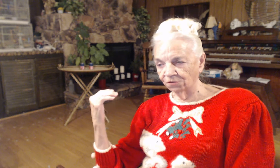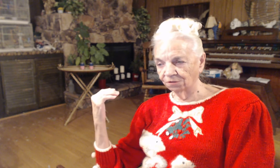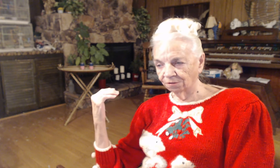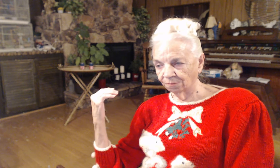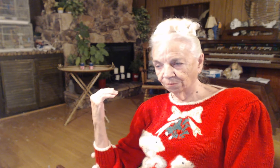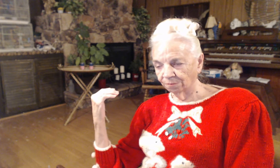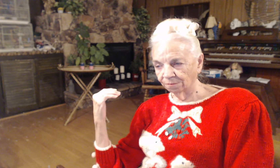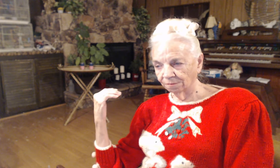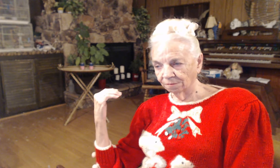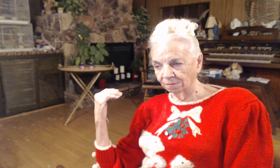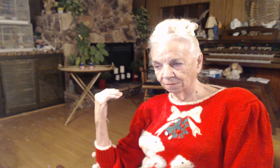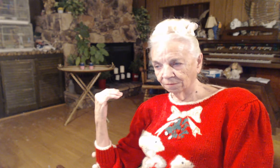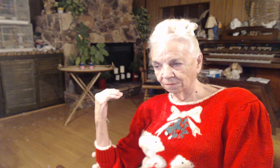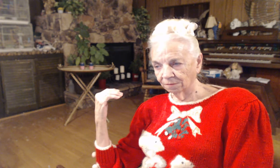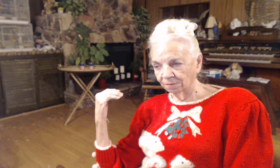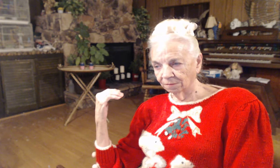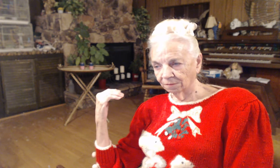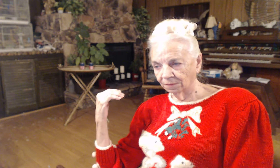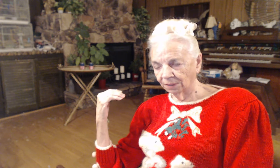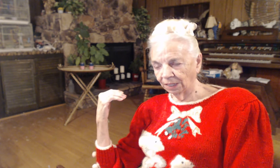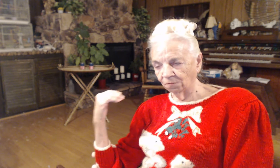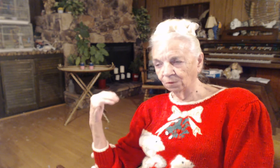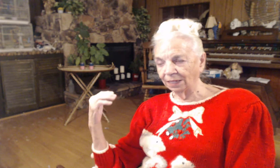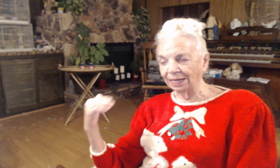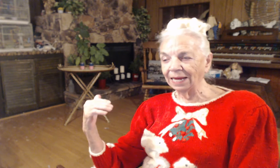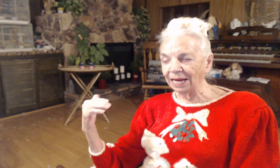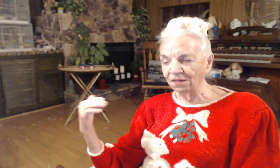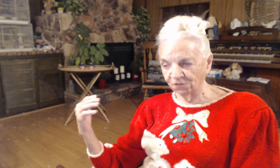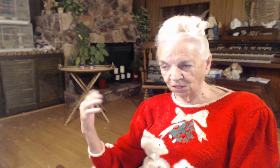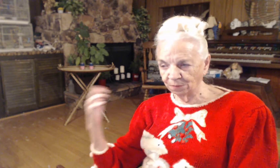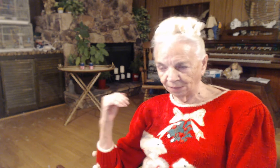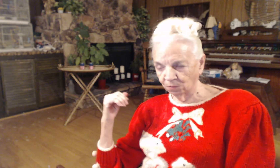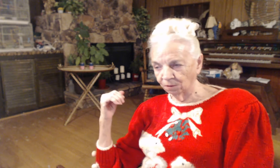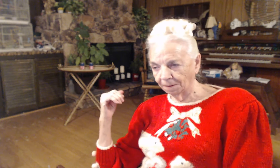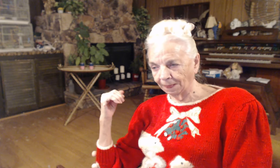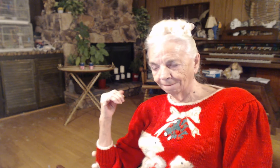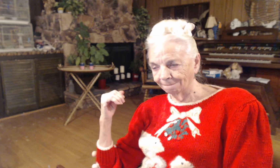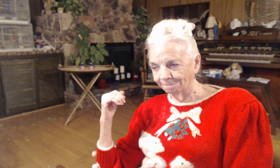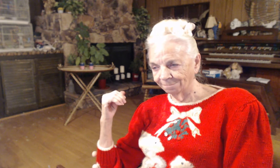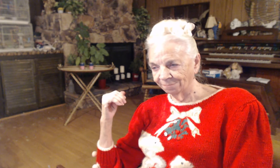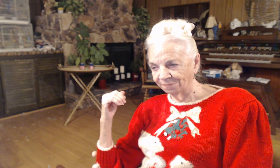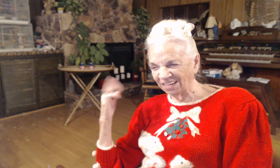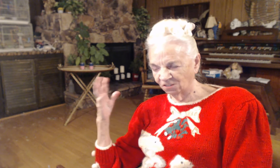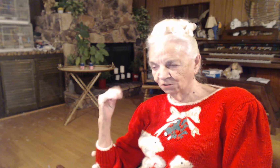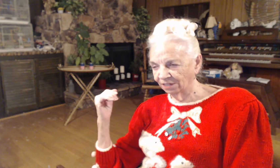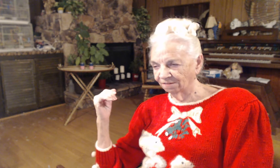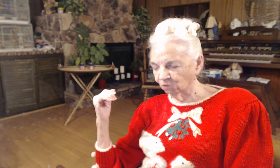if we lay hands on people, it's just lay the forehead.